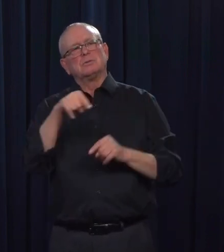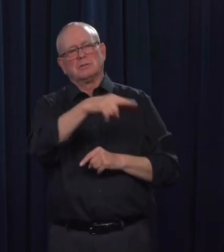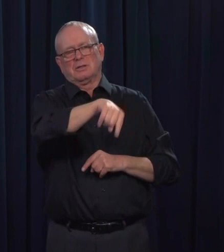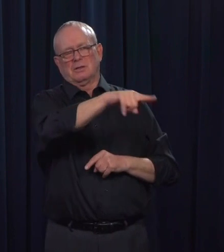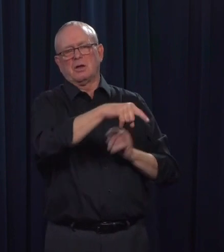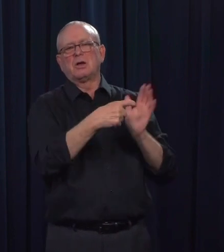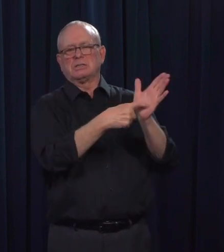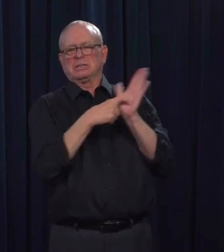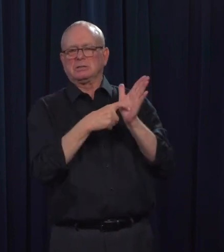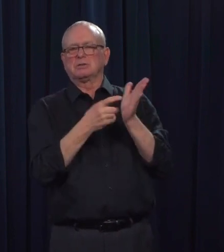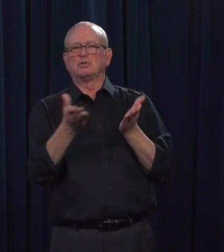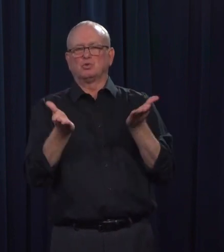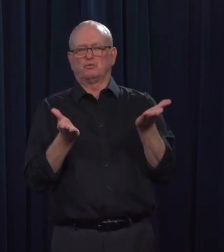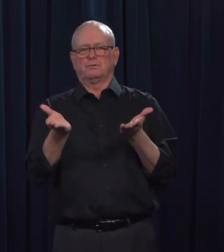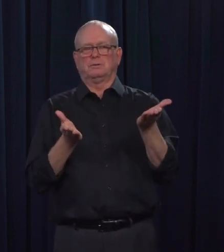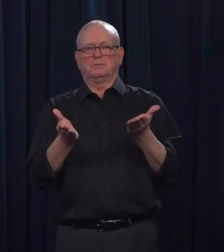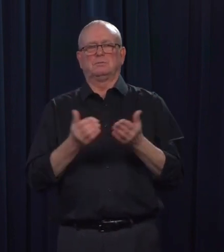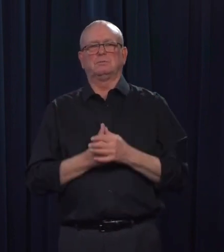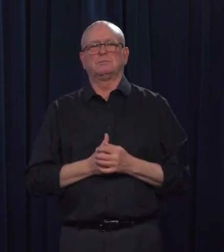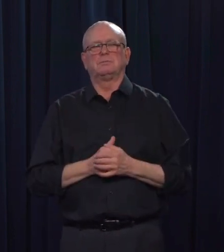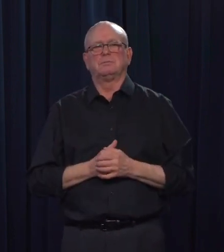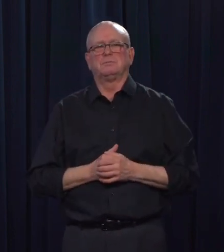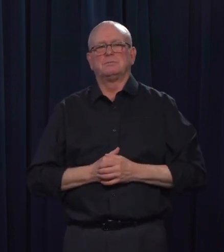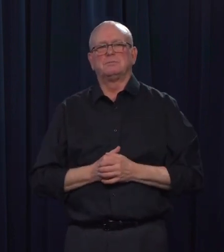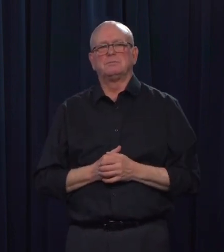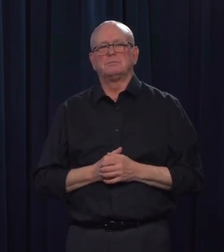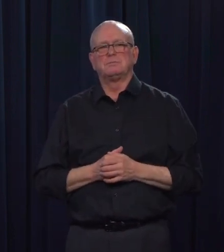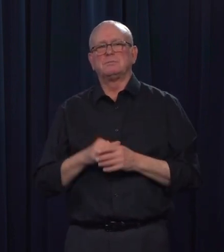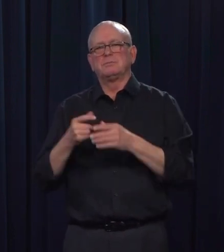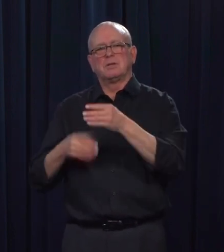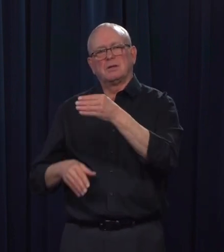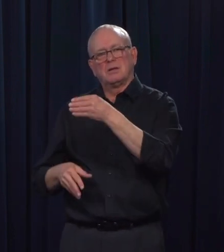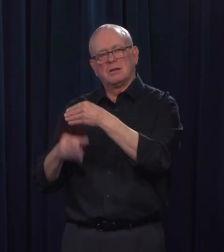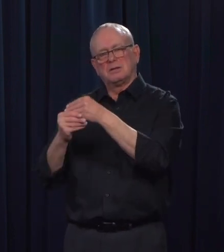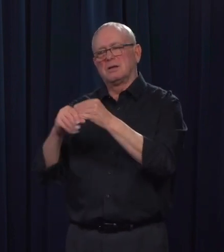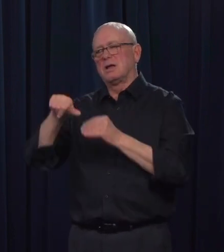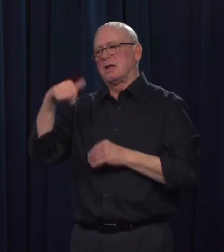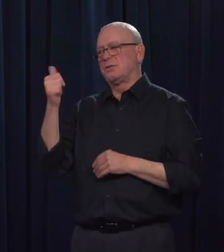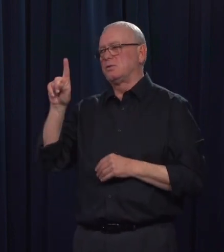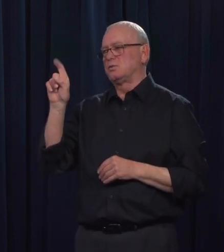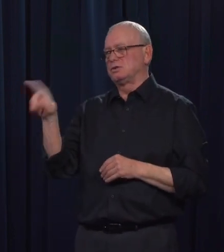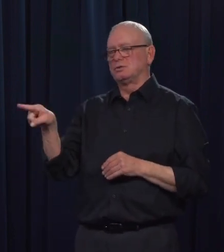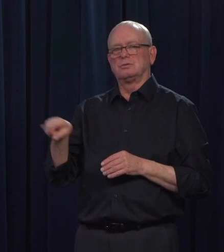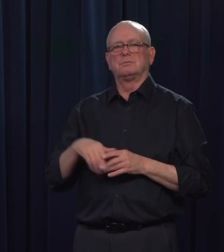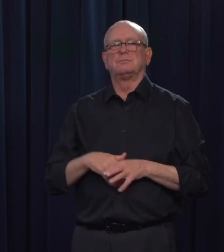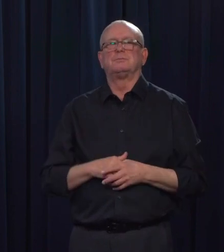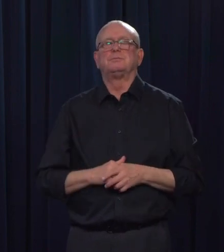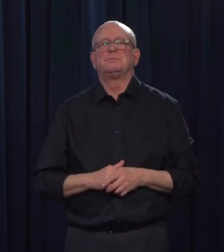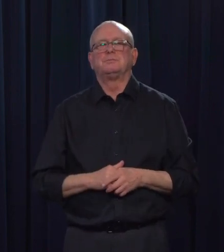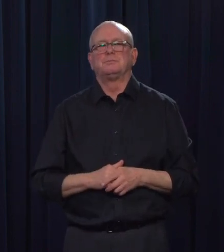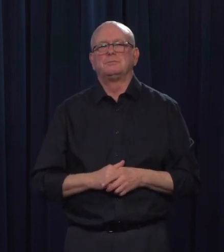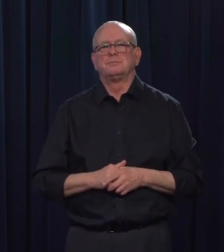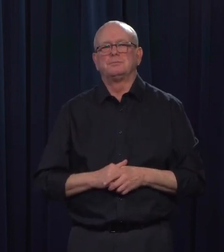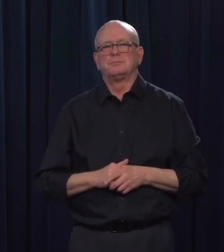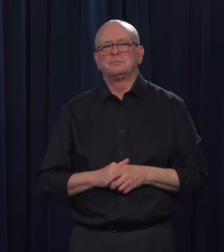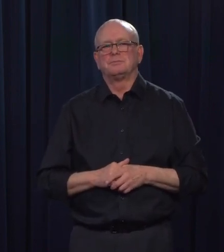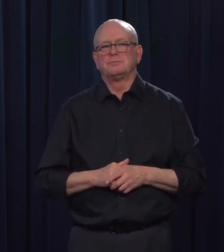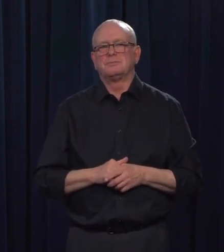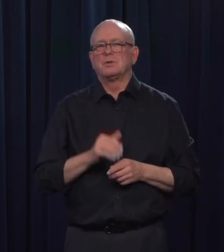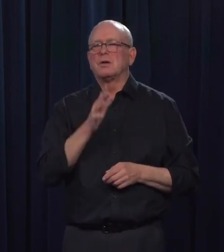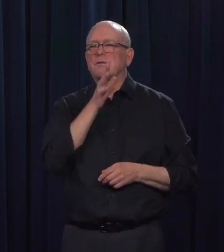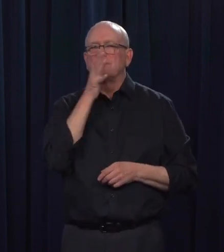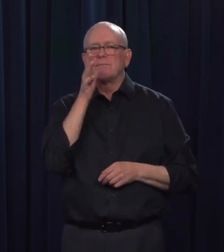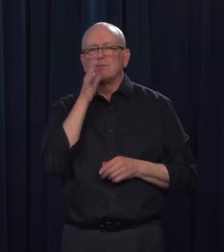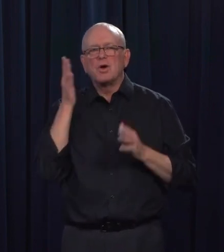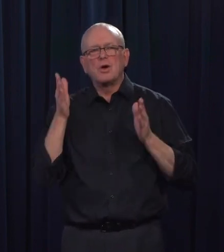And I just have a follow-up question, if that's all right. So just, some farmers are saying, you know, supplies, they can get them now and things are